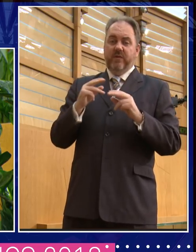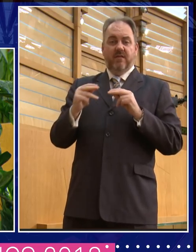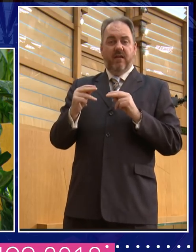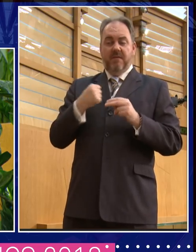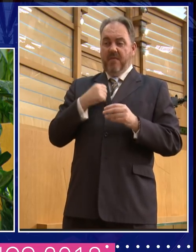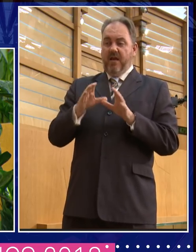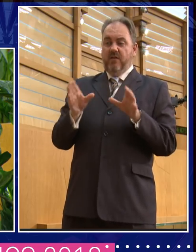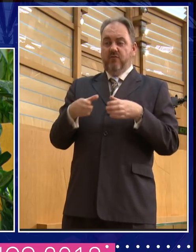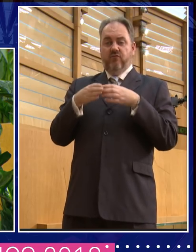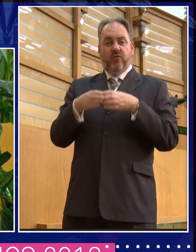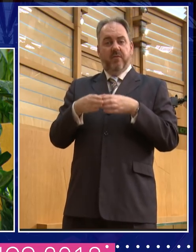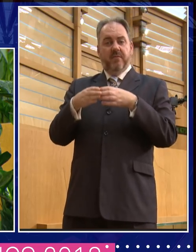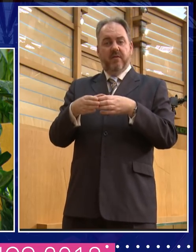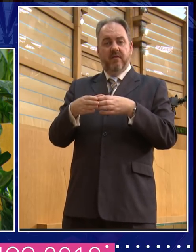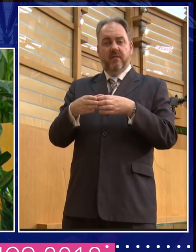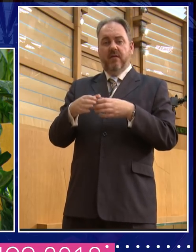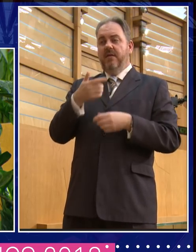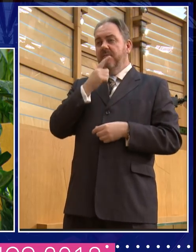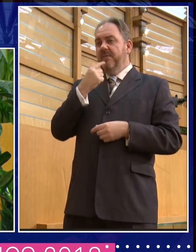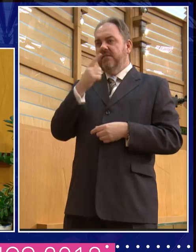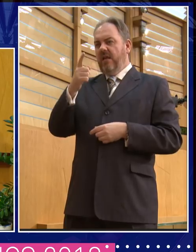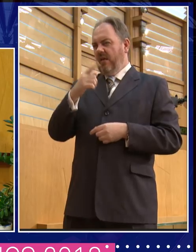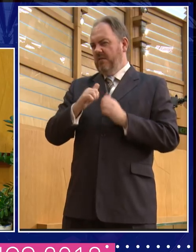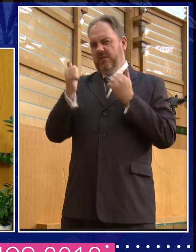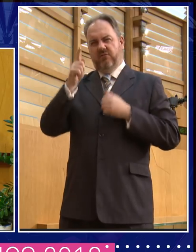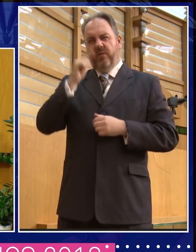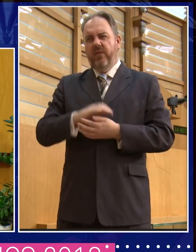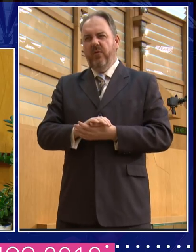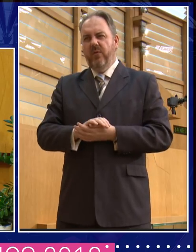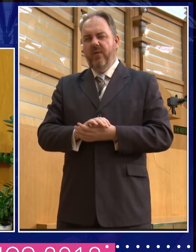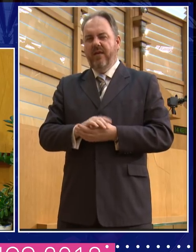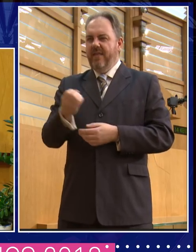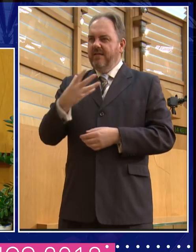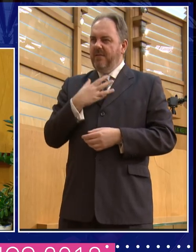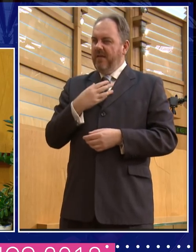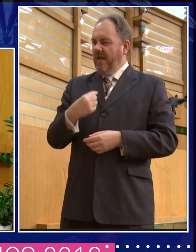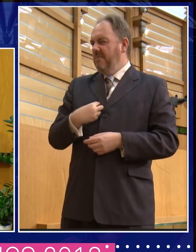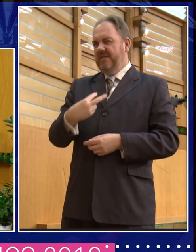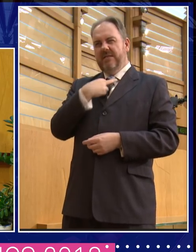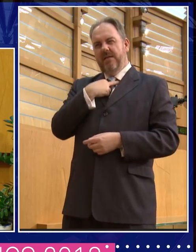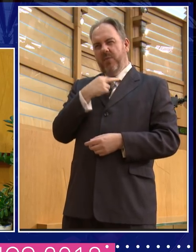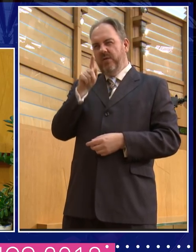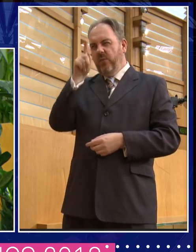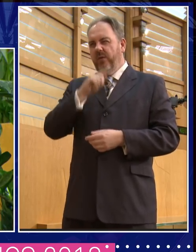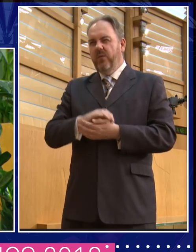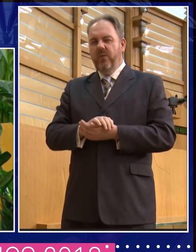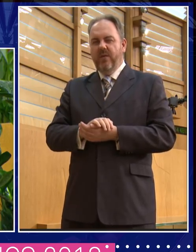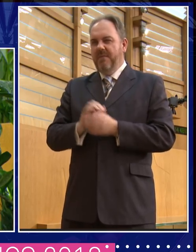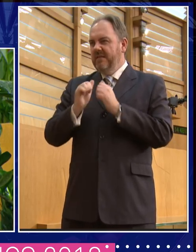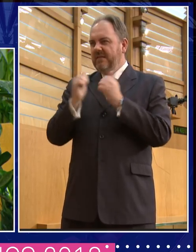I'm very disappointed in Mary Beers. And I think, bloody hell, we disagree, right? You